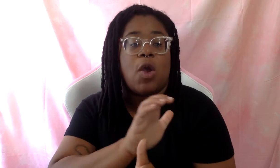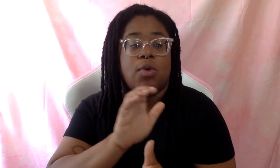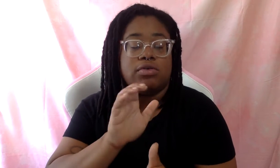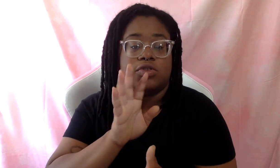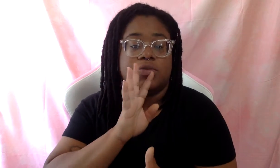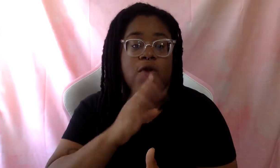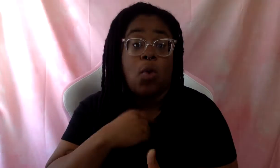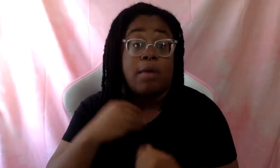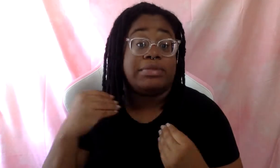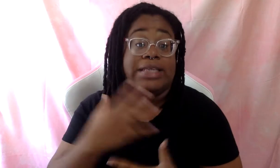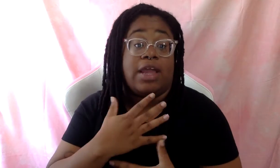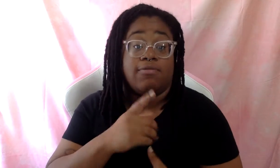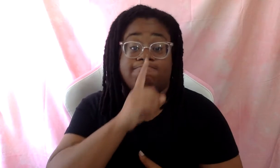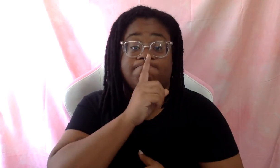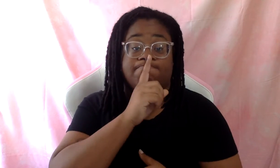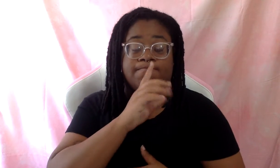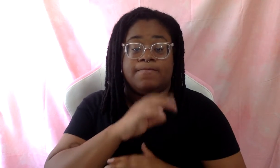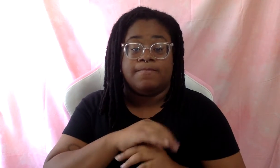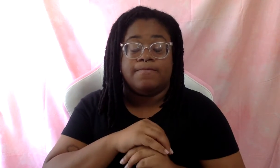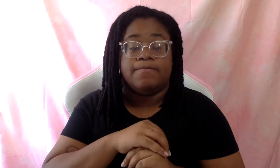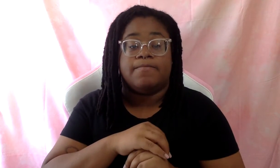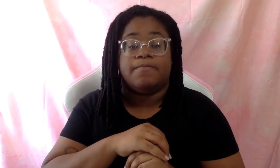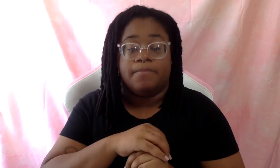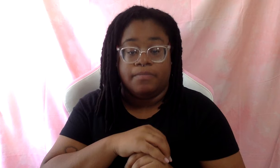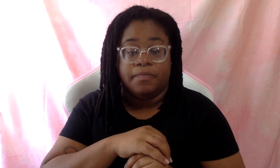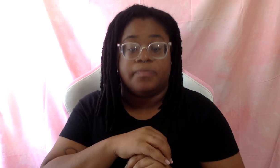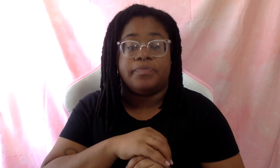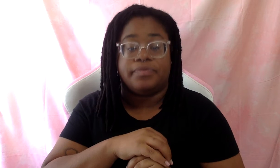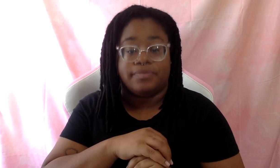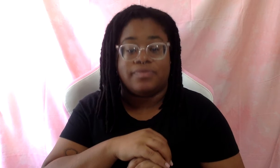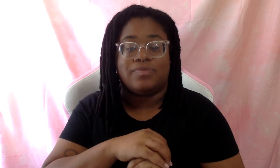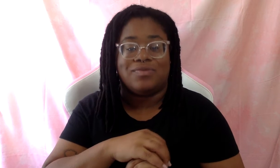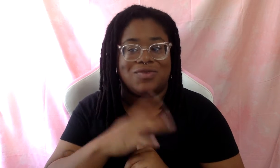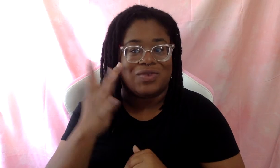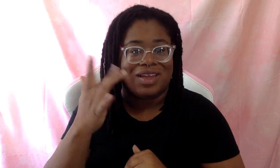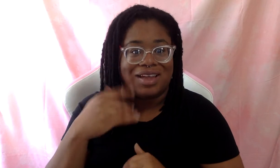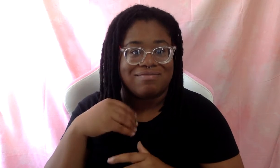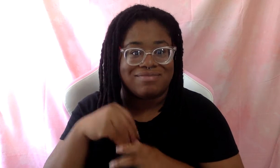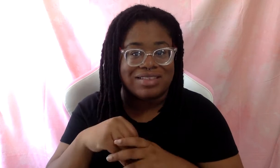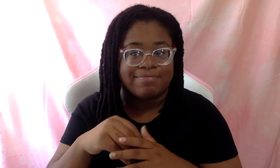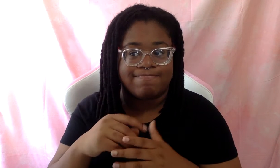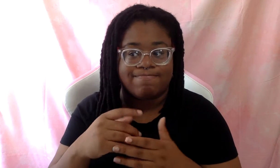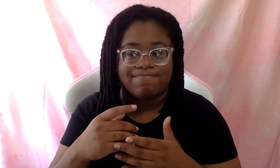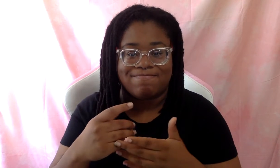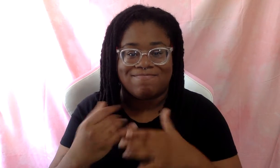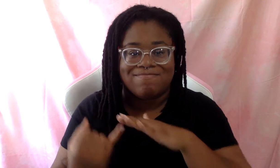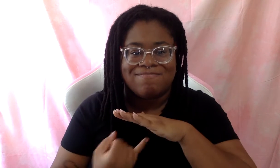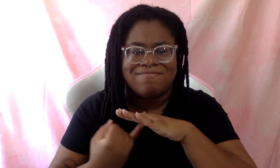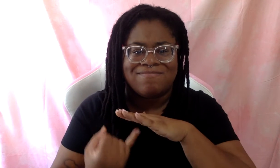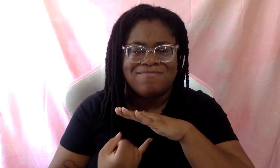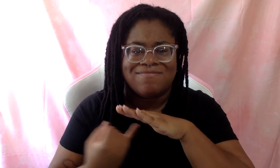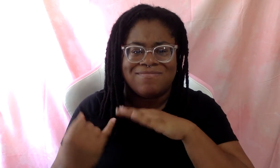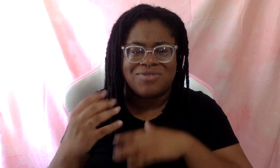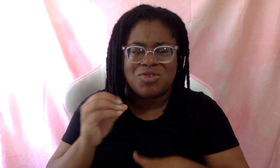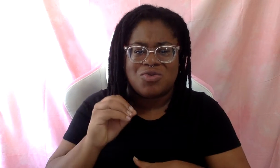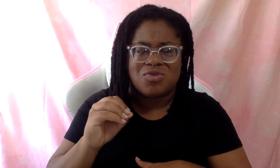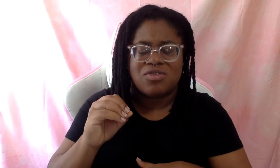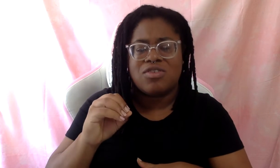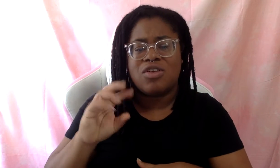terrified to speak, um, because you're in a closed room in a corporate tower and you're freezing from the